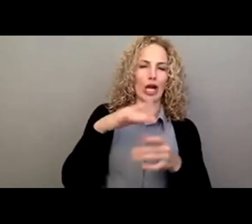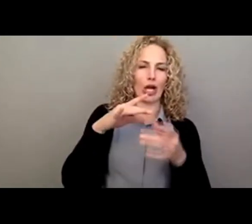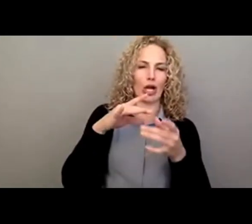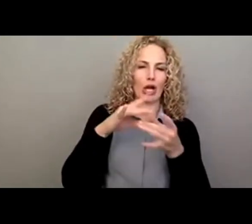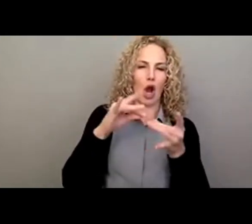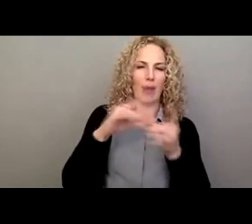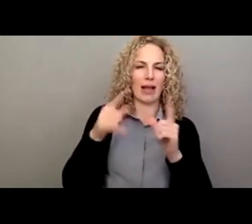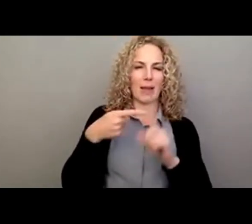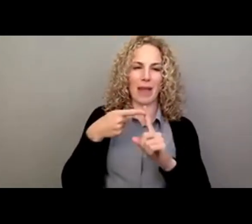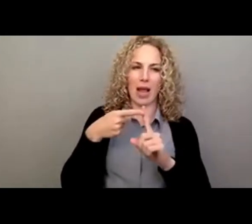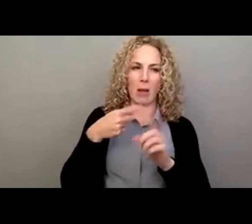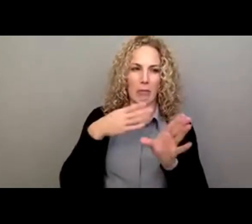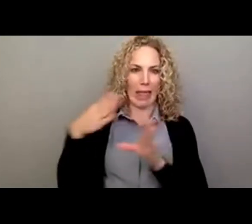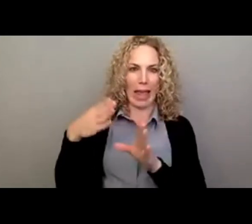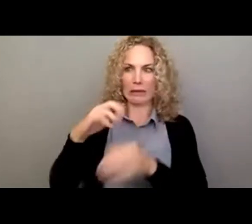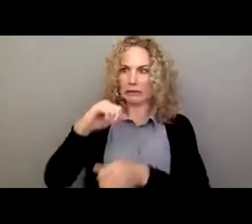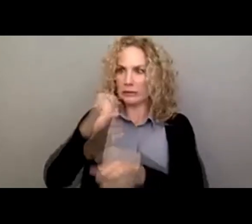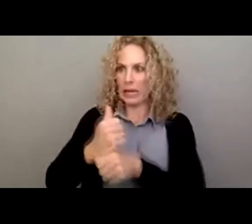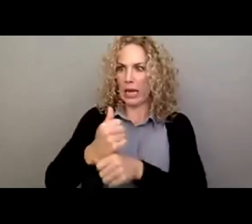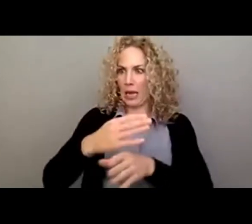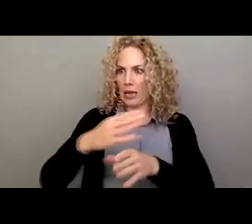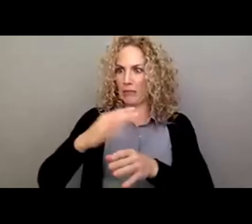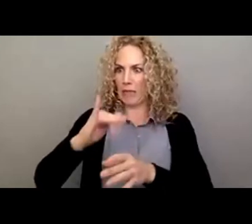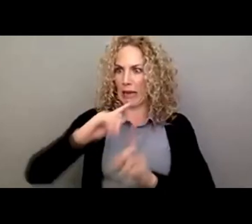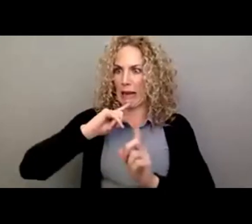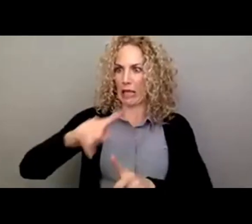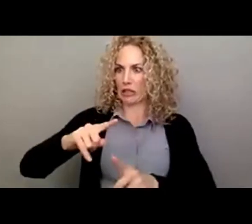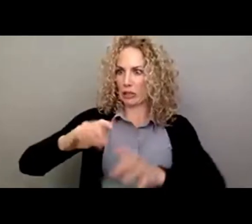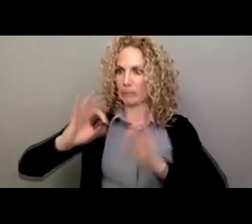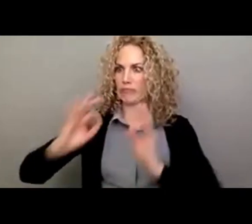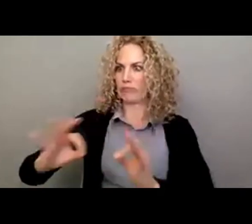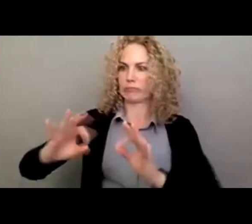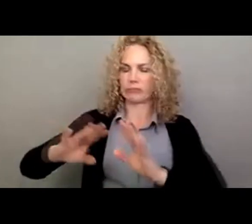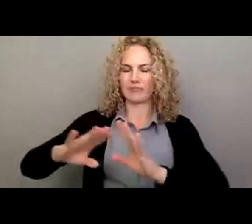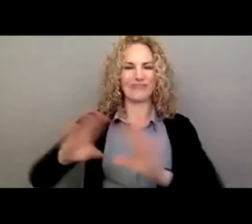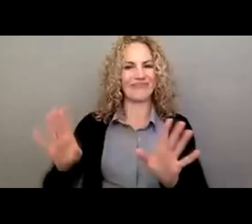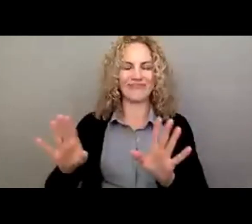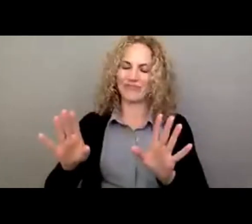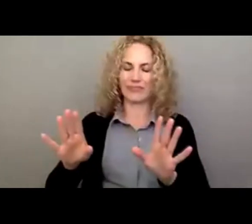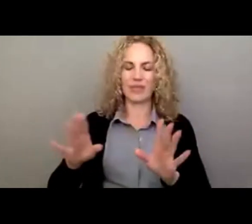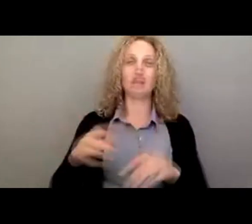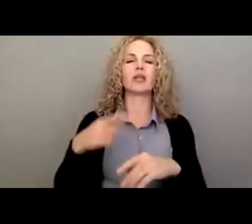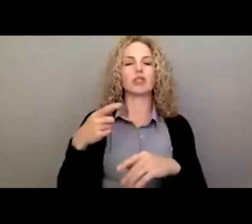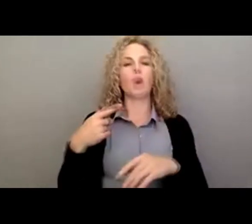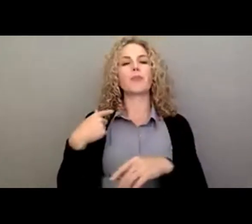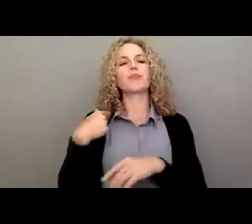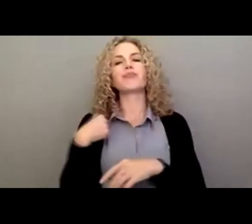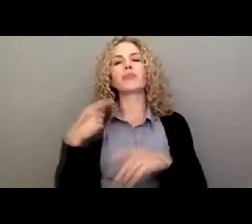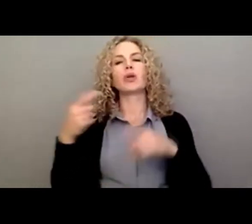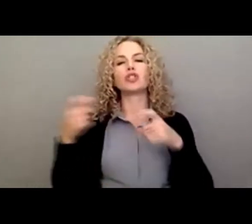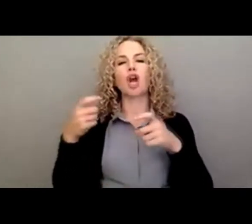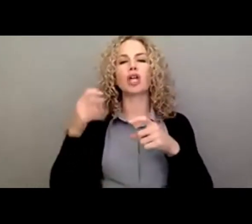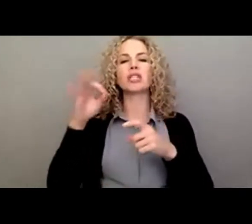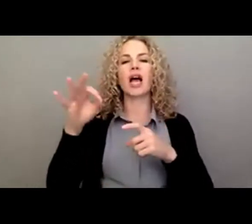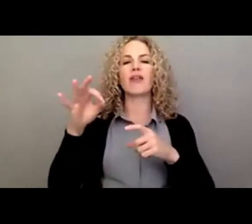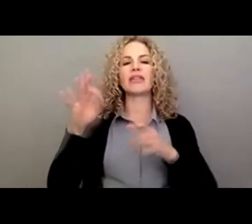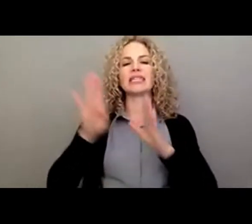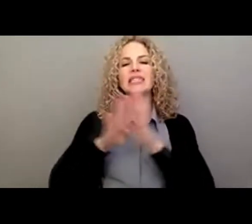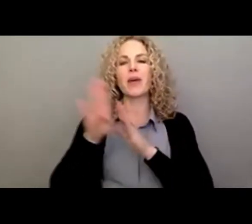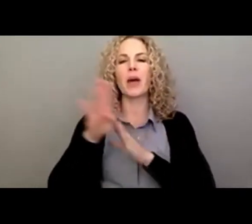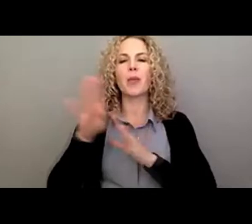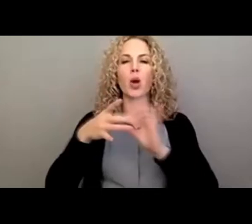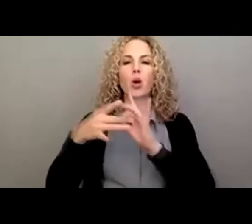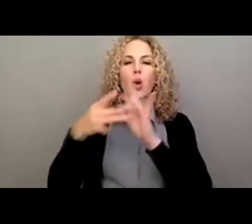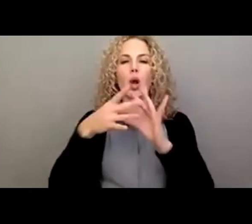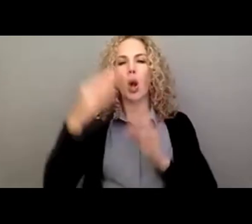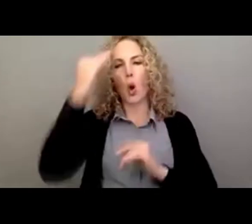also have a robust disability advisory committee. And it's charged with developing, coordinating, implementing awareness events and educational